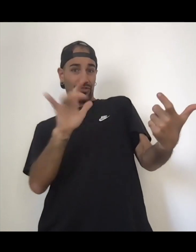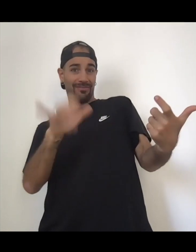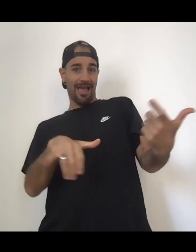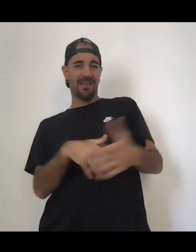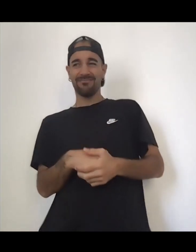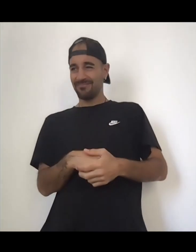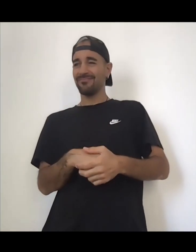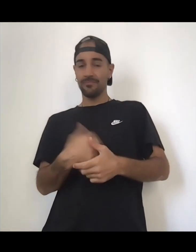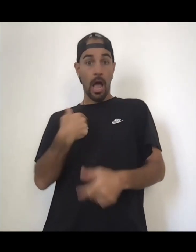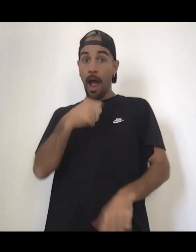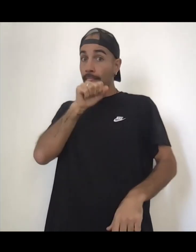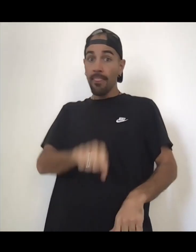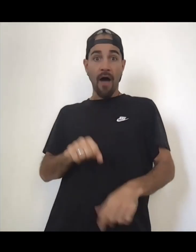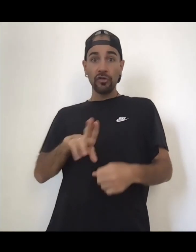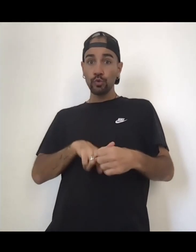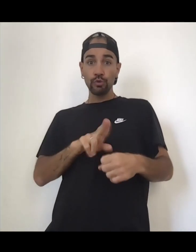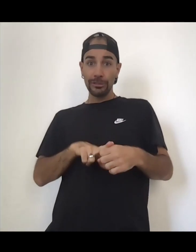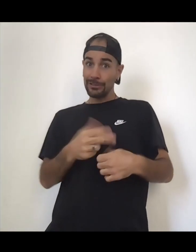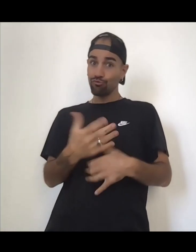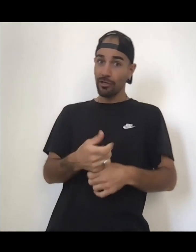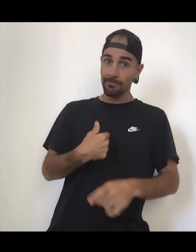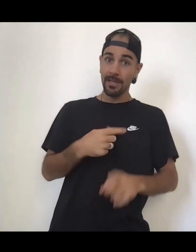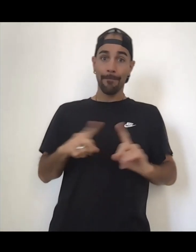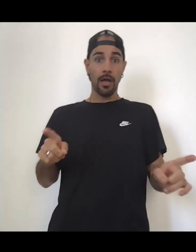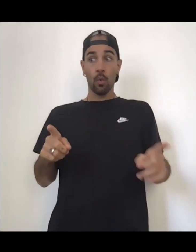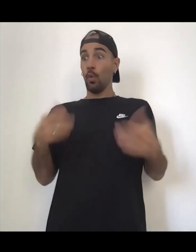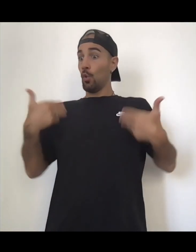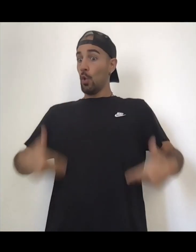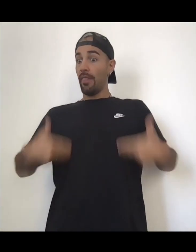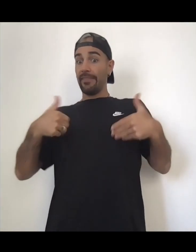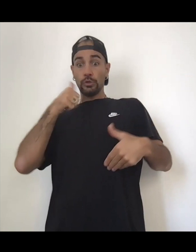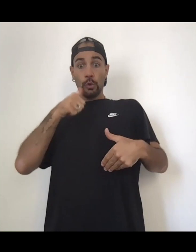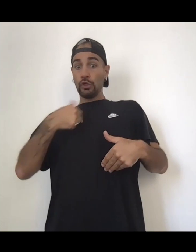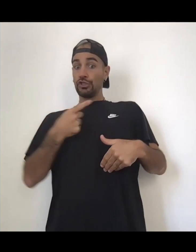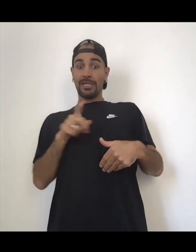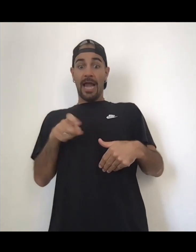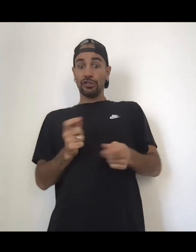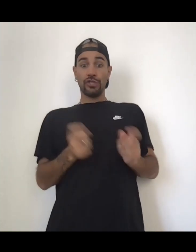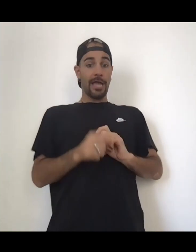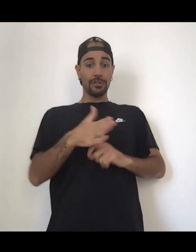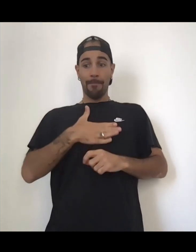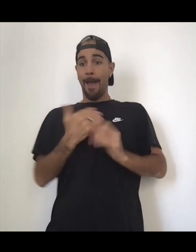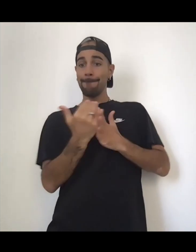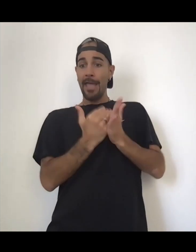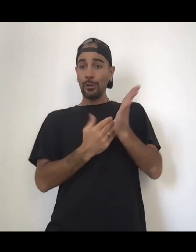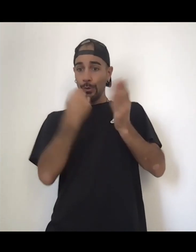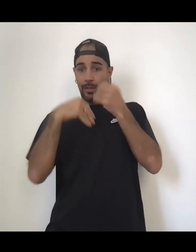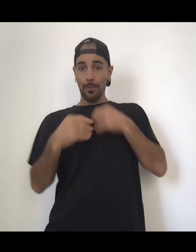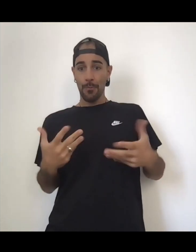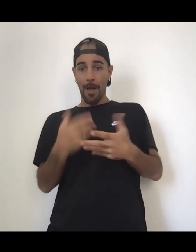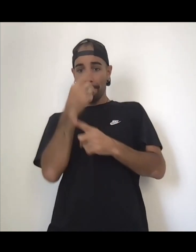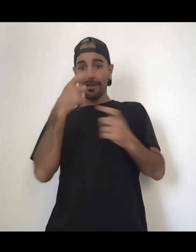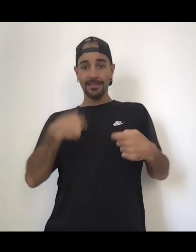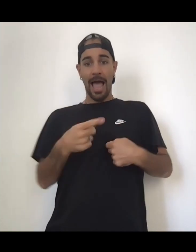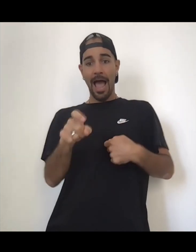that like and trust me I love sushi but like oh this girl's like she's gotta change her fucking menu up I need to be like